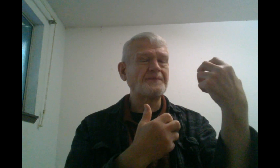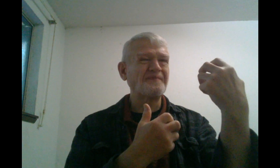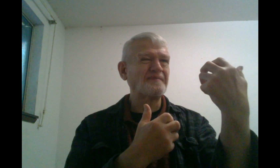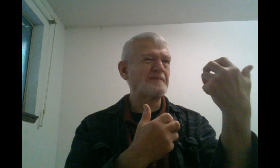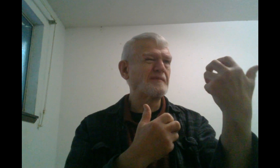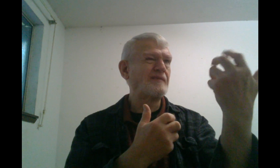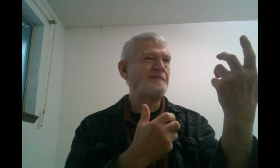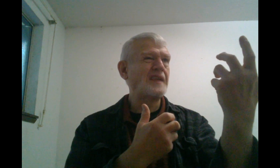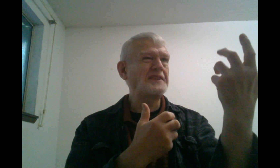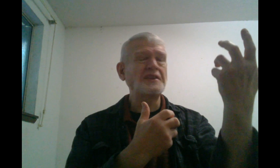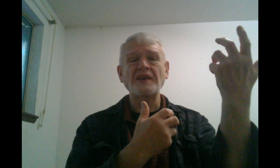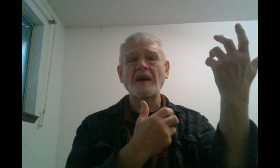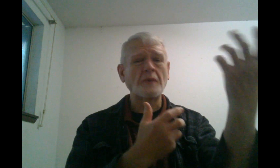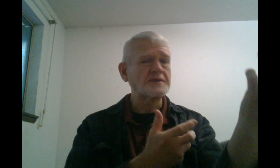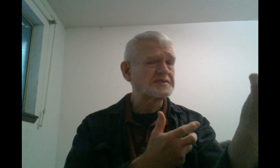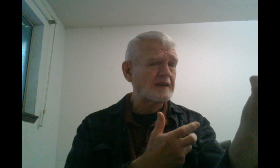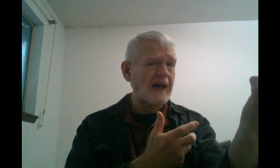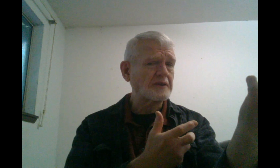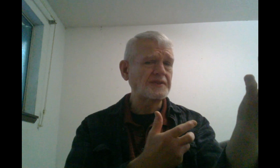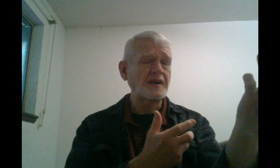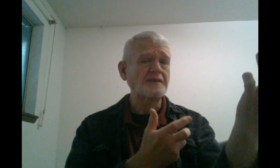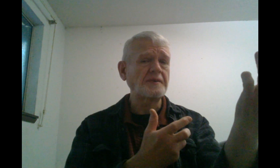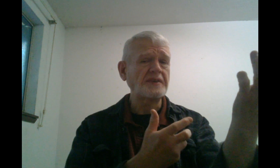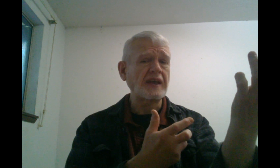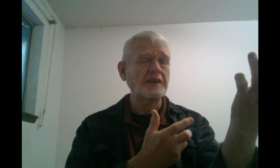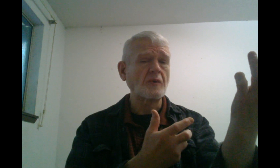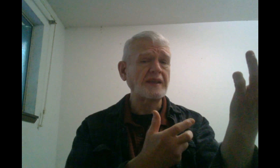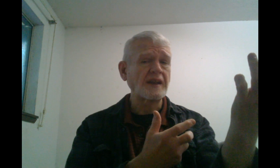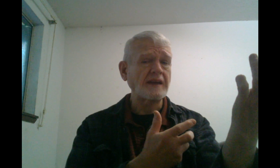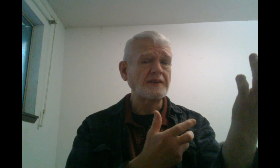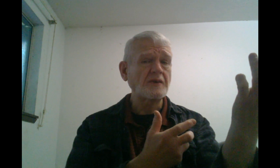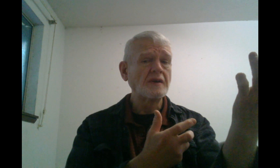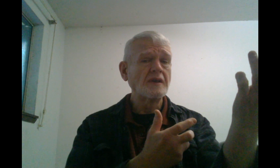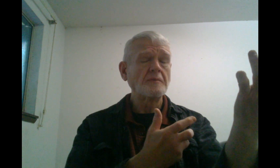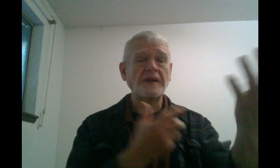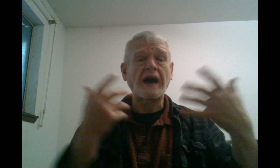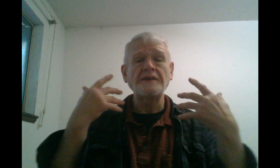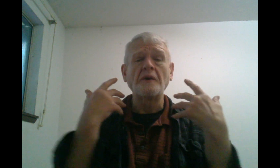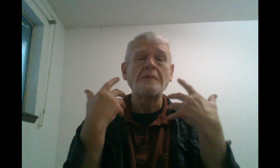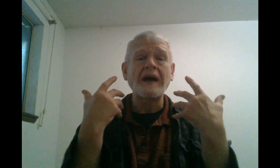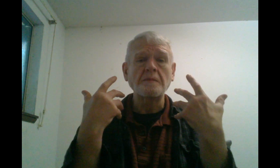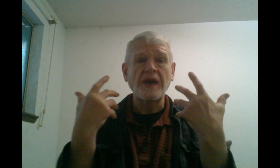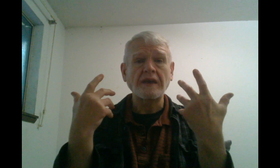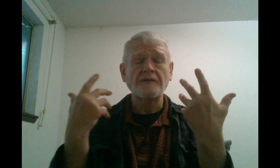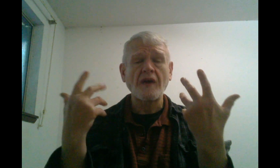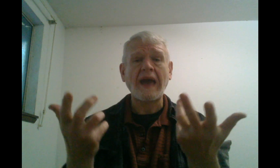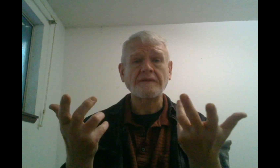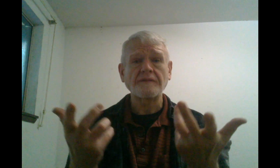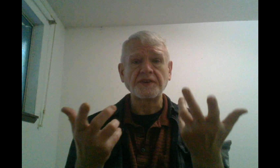I think they've got more stuff out there to be taken away than I do. But I don't mind paying for half of a